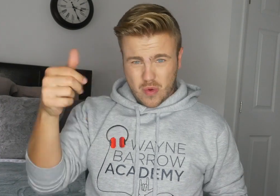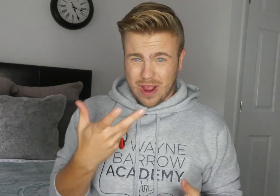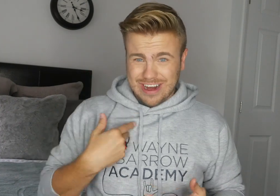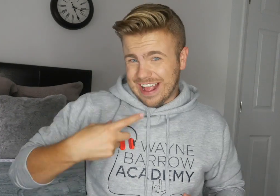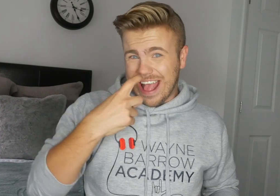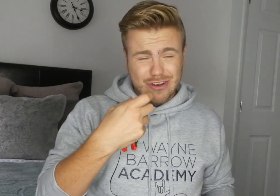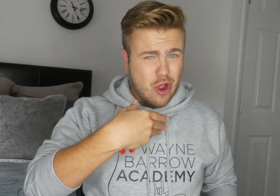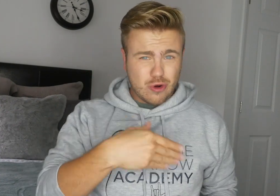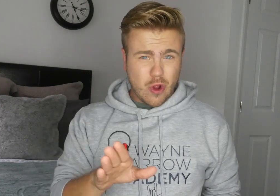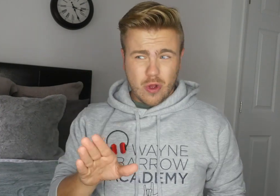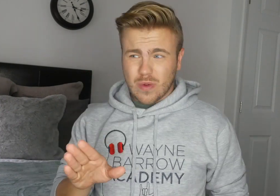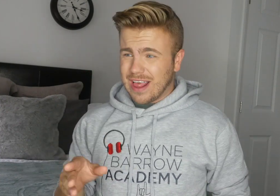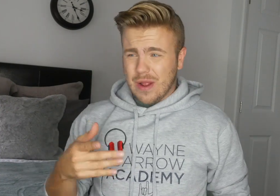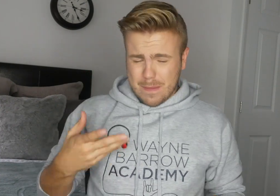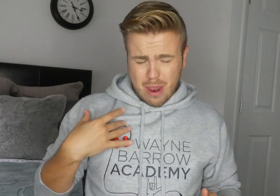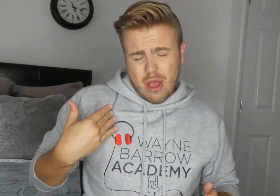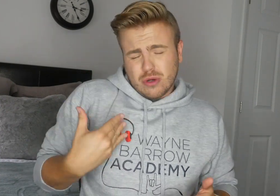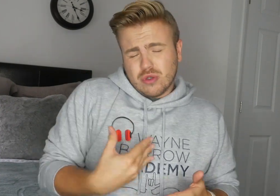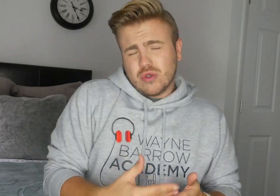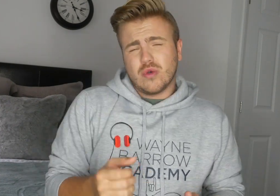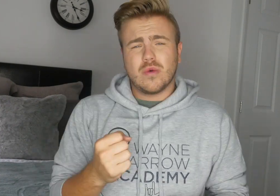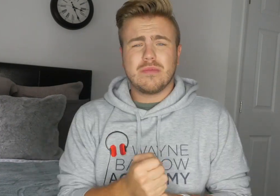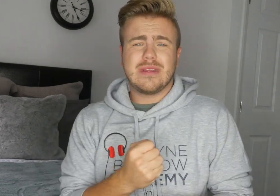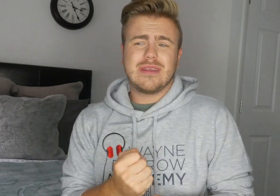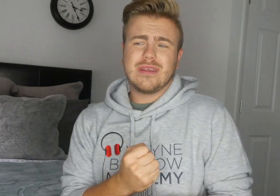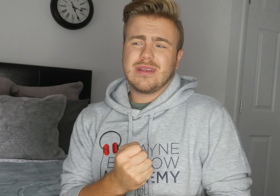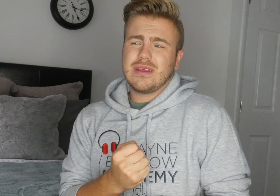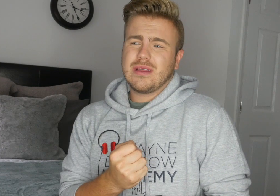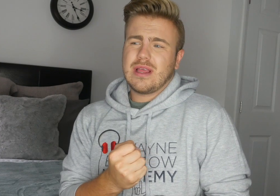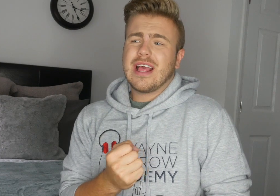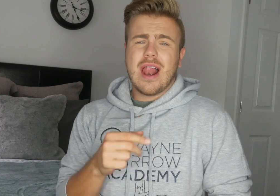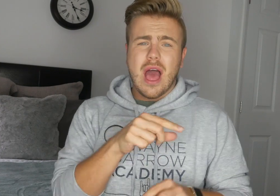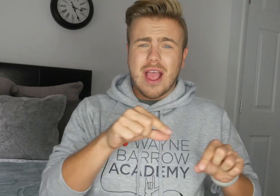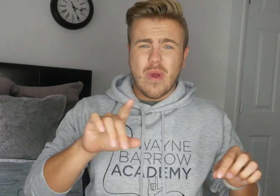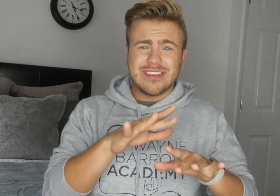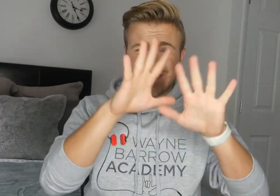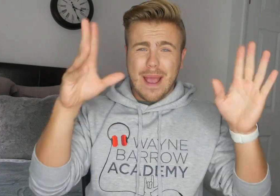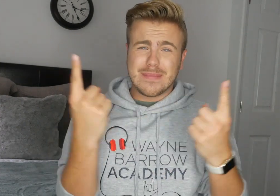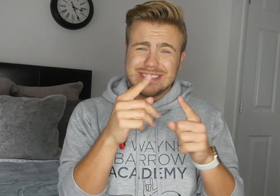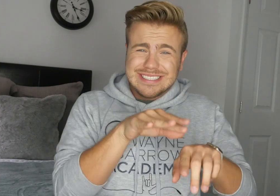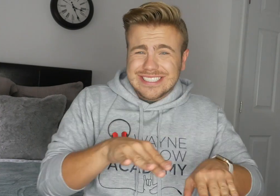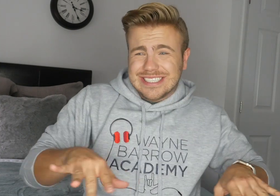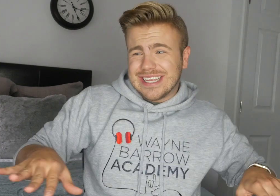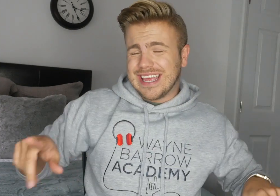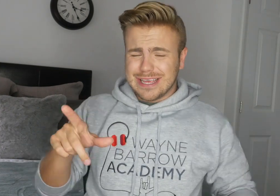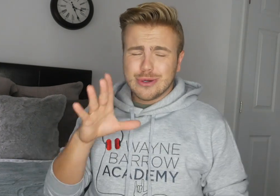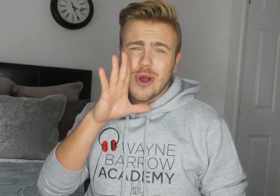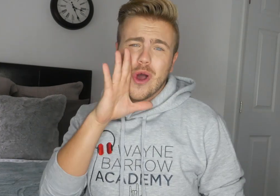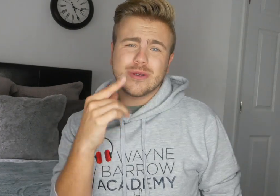Where I cannot go Where I long to be See the line where the sky meets the sea It calls